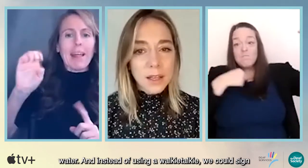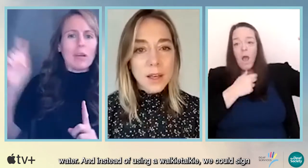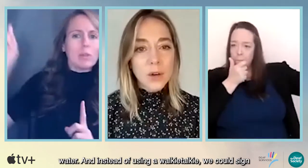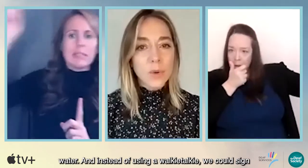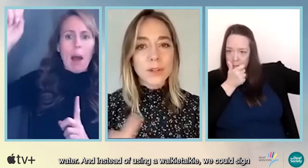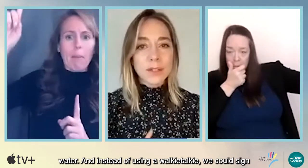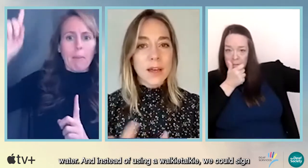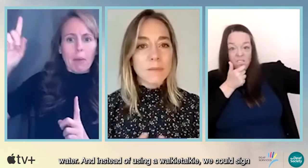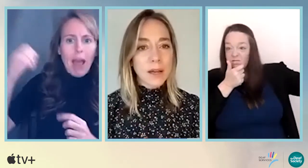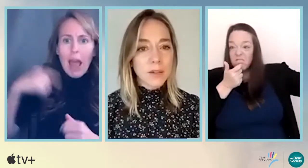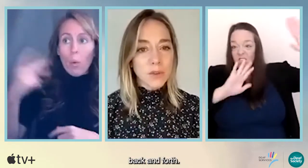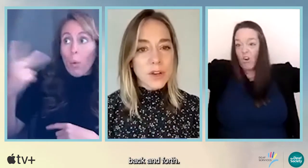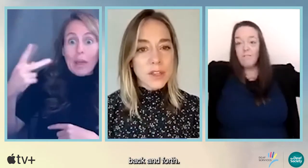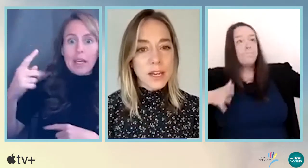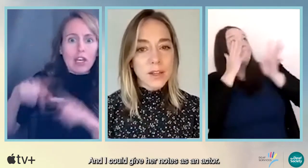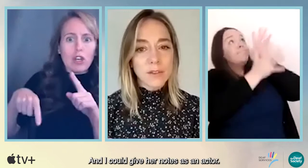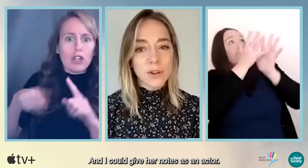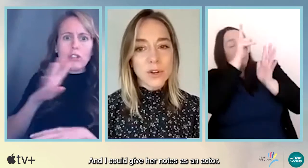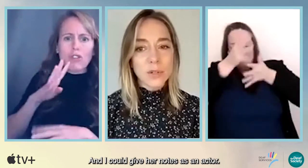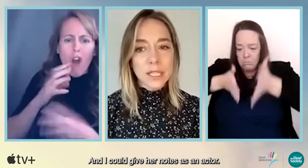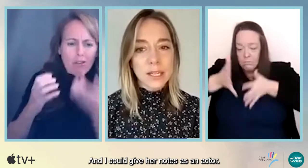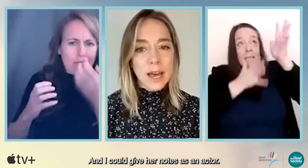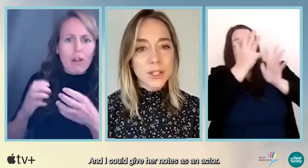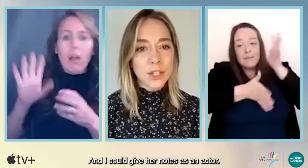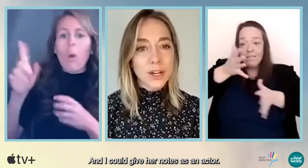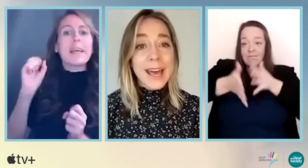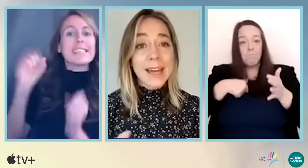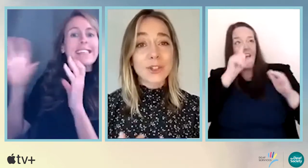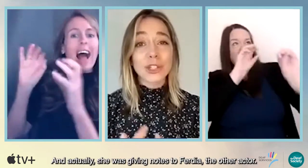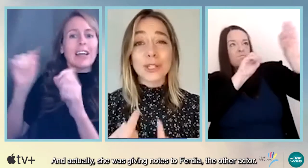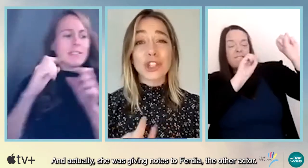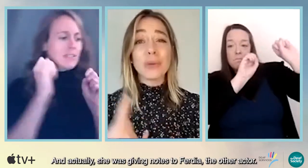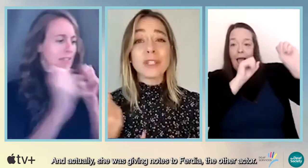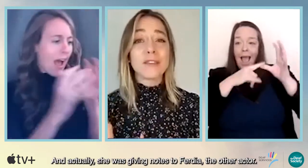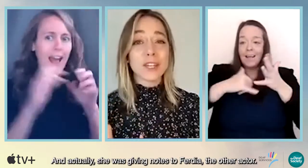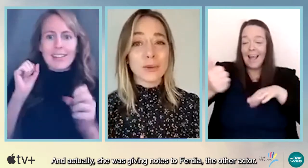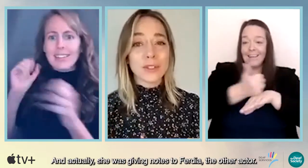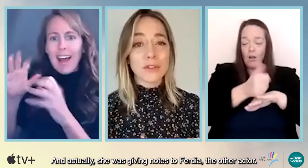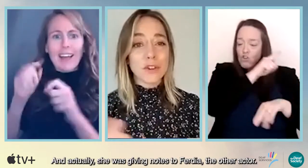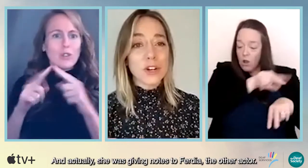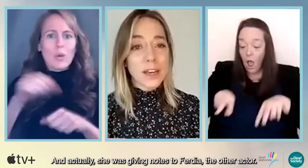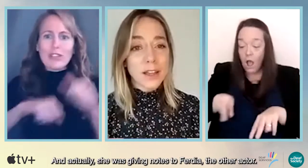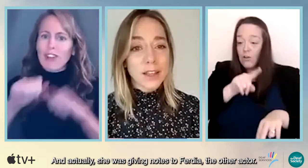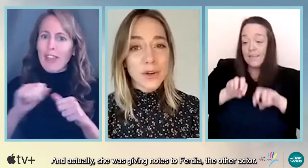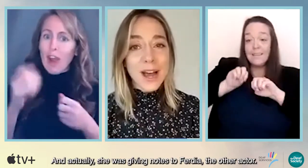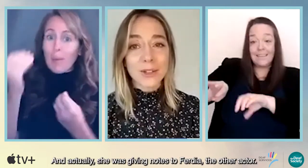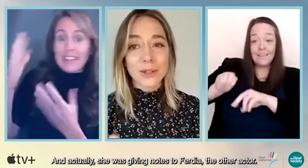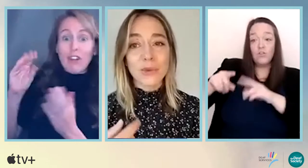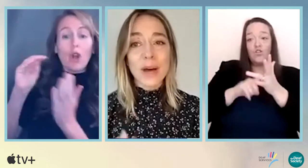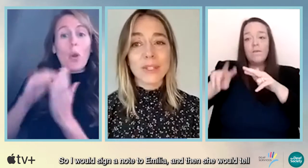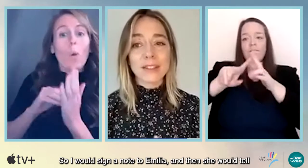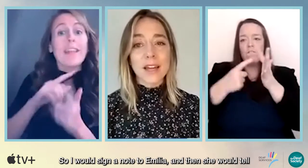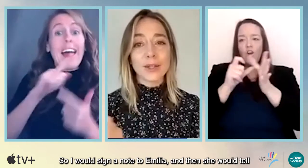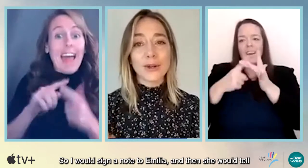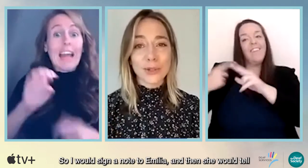talkie, we could sign back and forth and I could give her notes as an actor. And actually she was giving notes to Ferdia, the other actor.